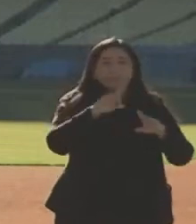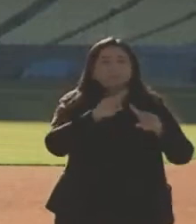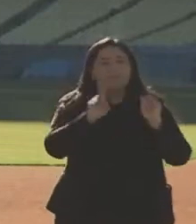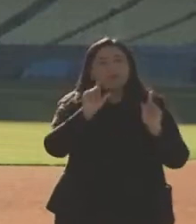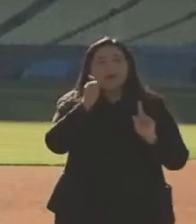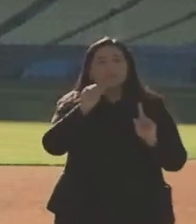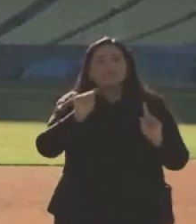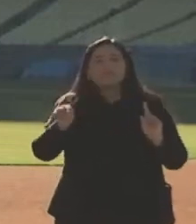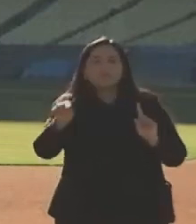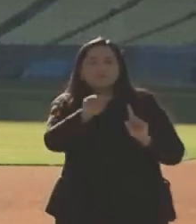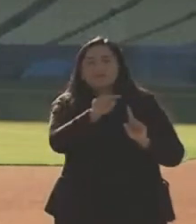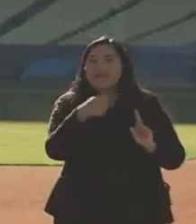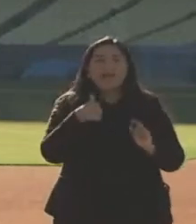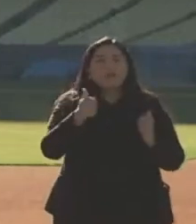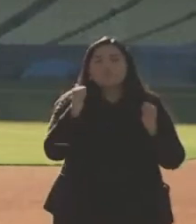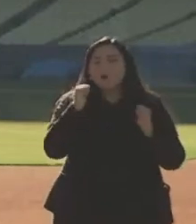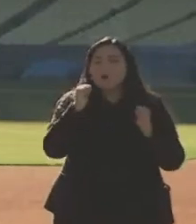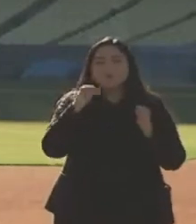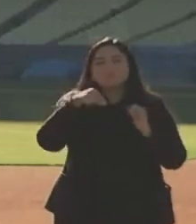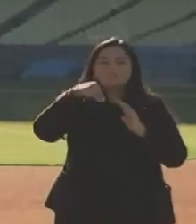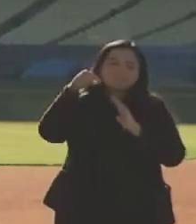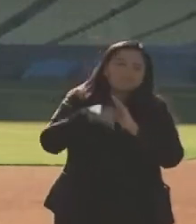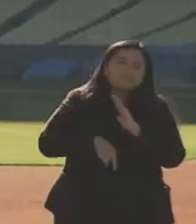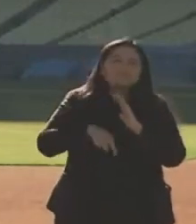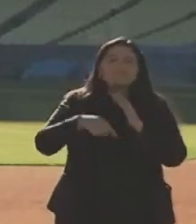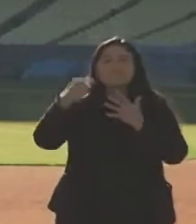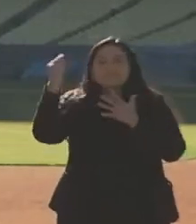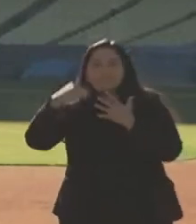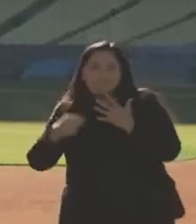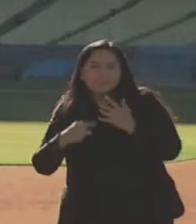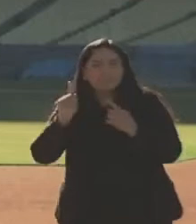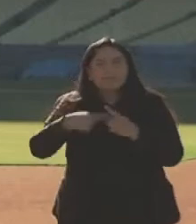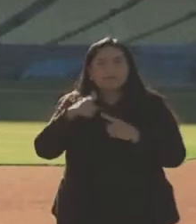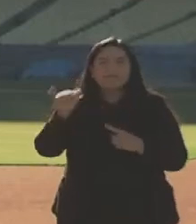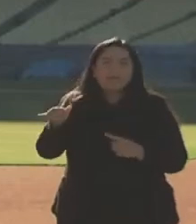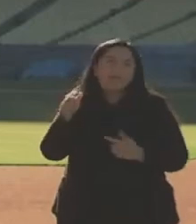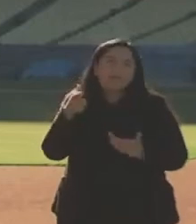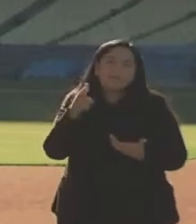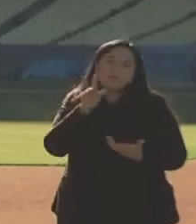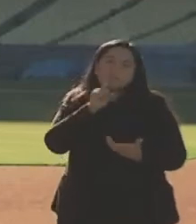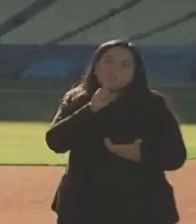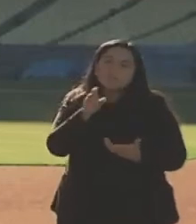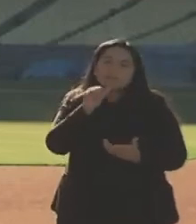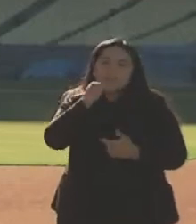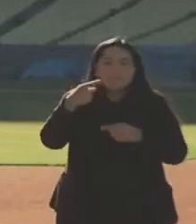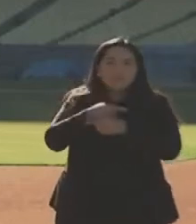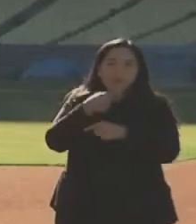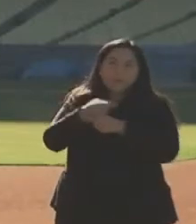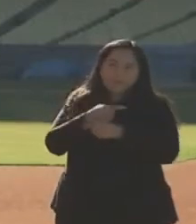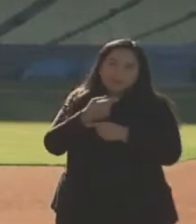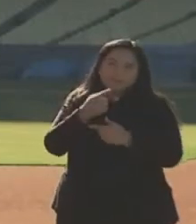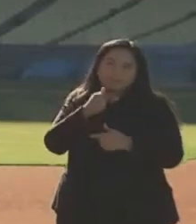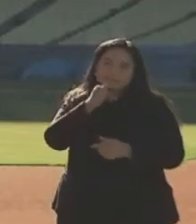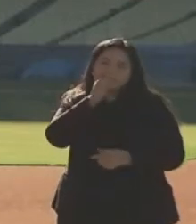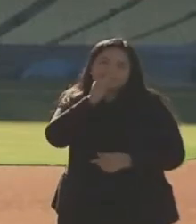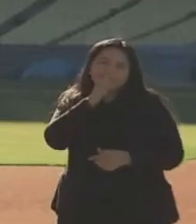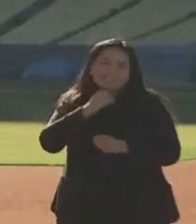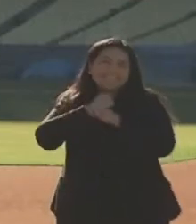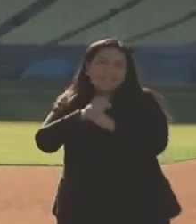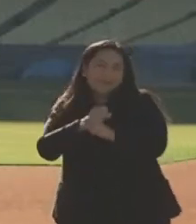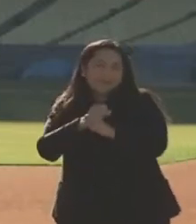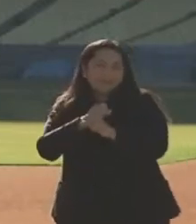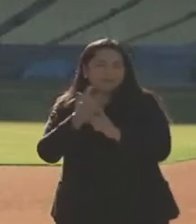With respect, I'm not gonna go into detail about those measures. It would be inappropriate from a security perspective, but rest assured,